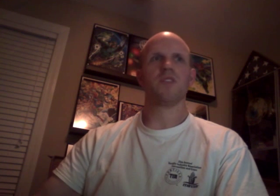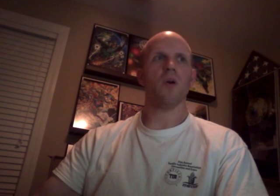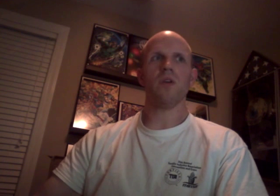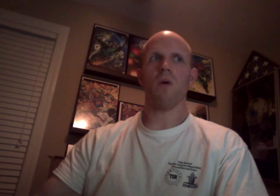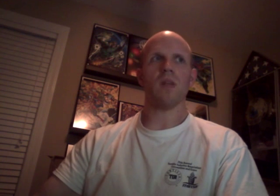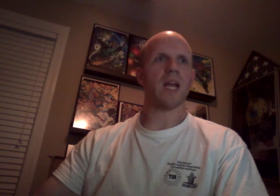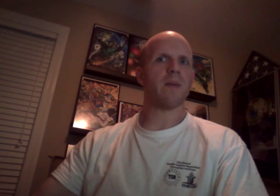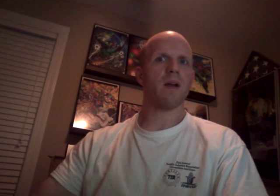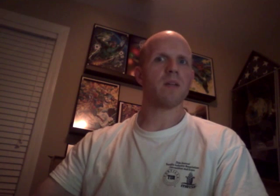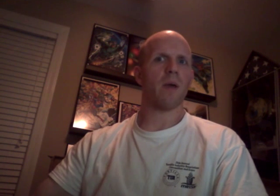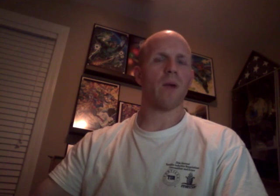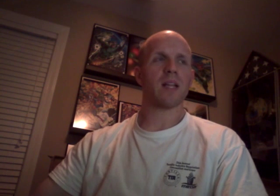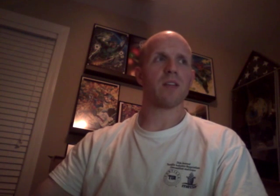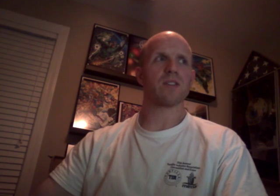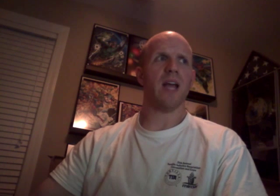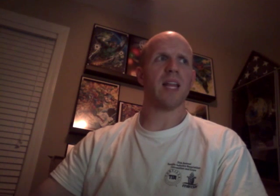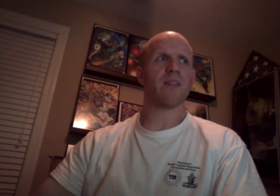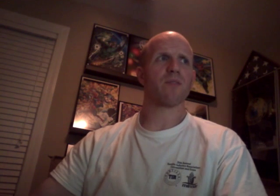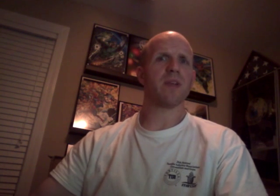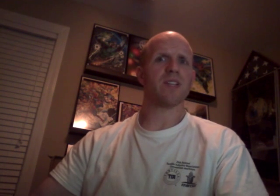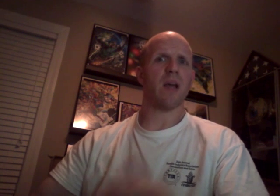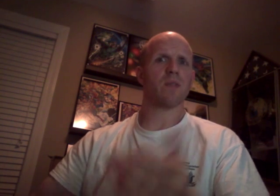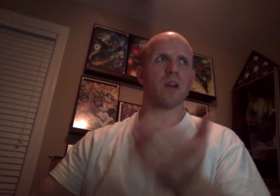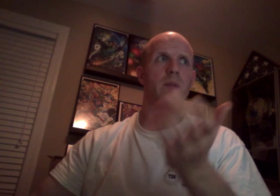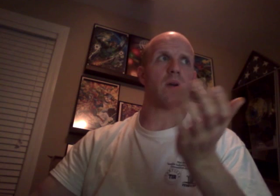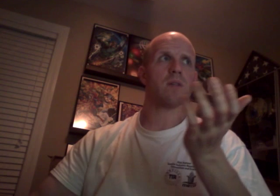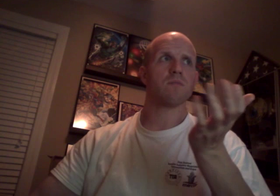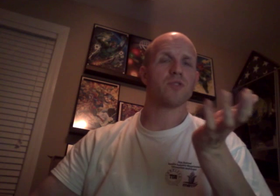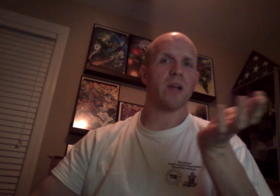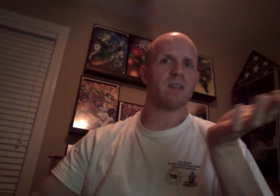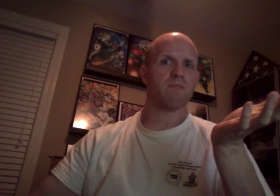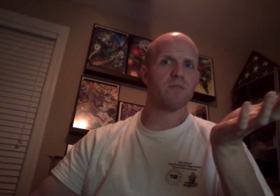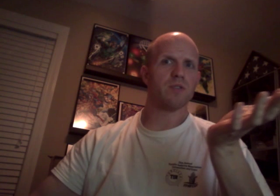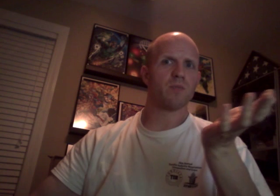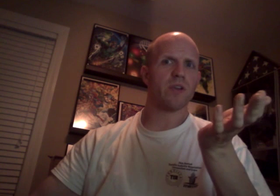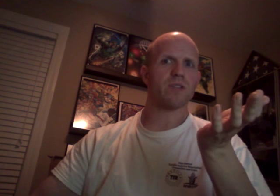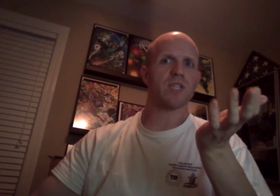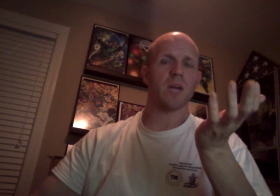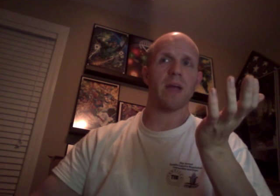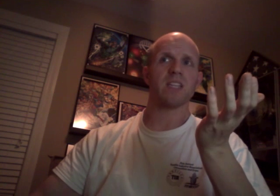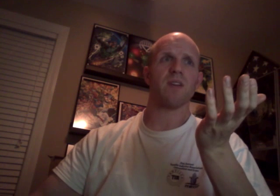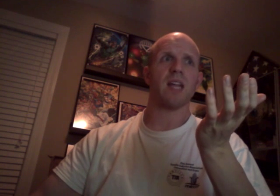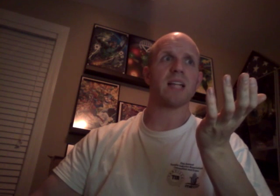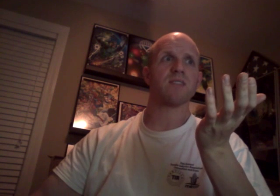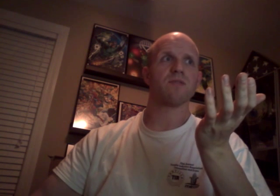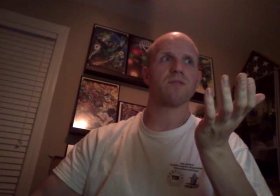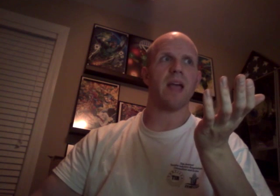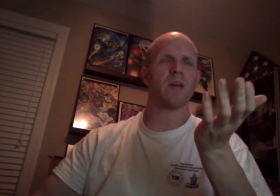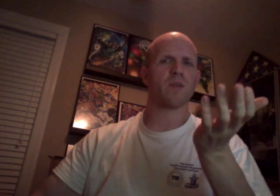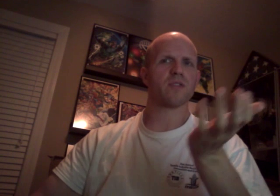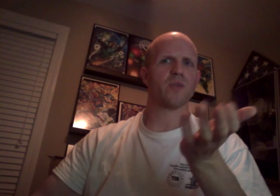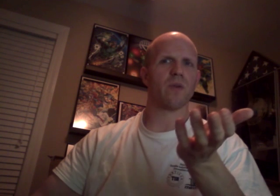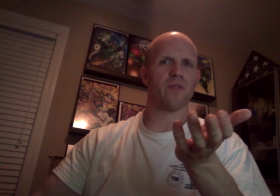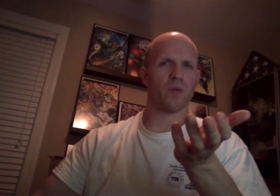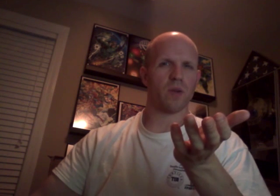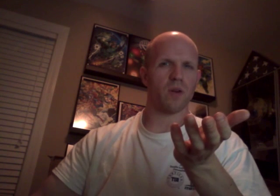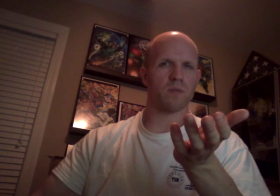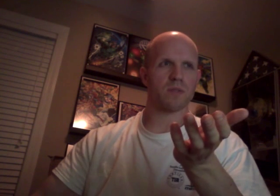Don't know a lot about him. Ironically, there's not a lot of information out there about him. I'm to do some research on him. actually found lots of Adam Mercer's who are in funeral homes.